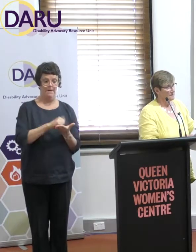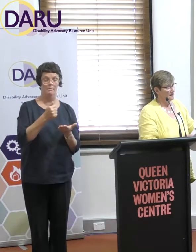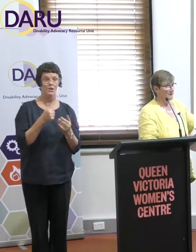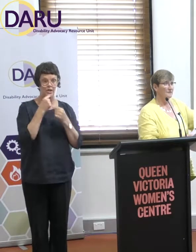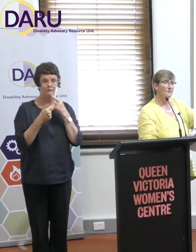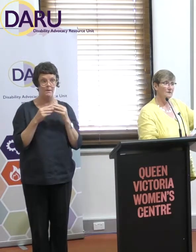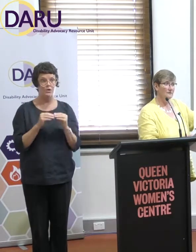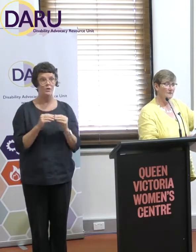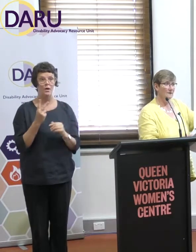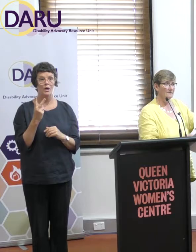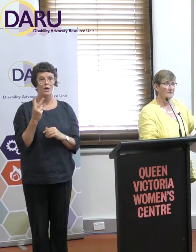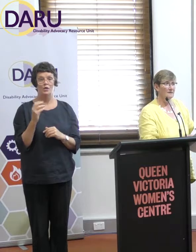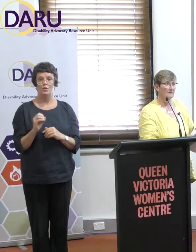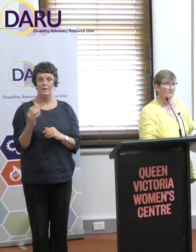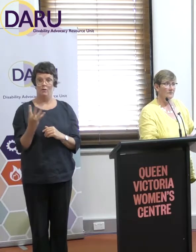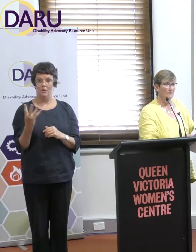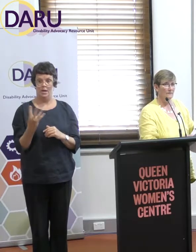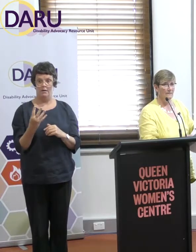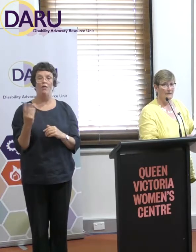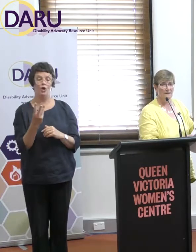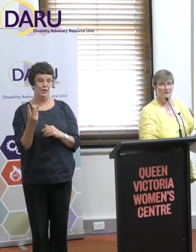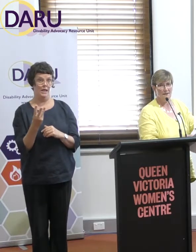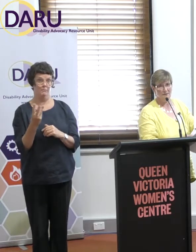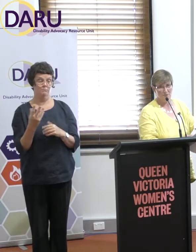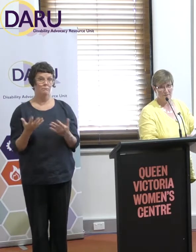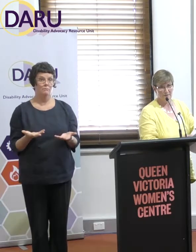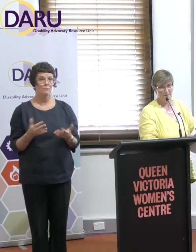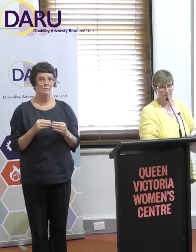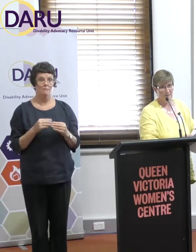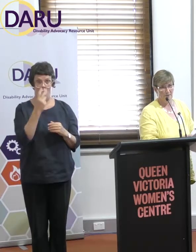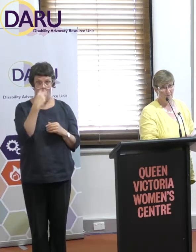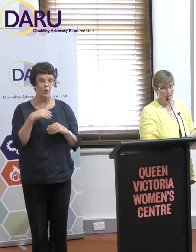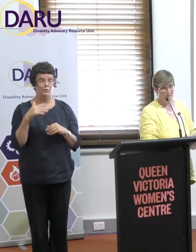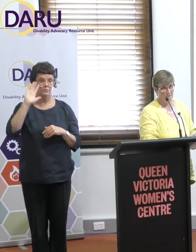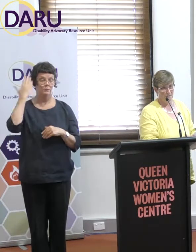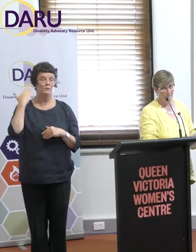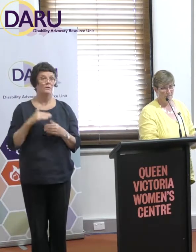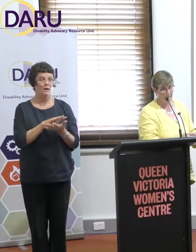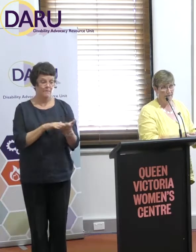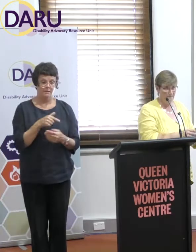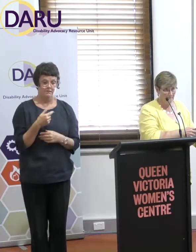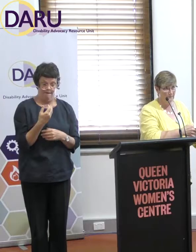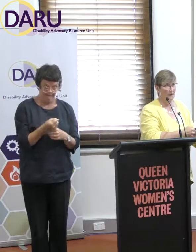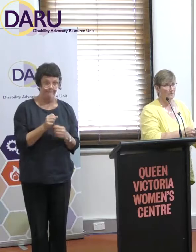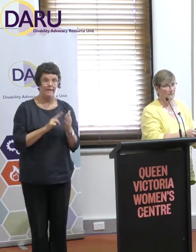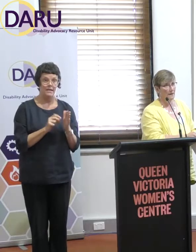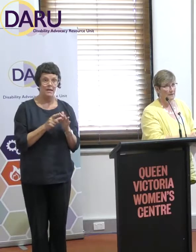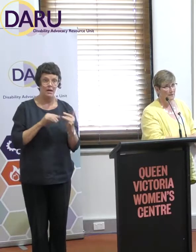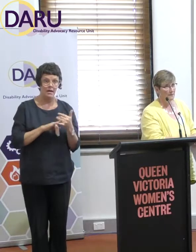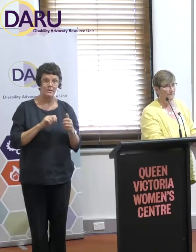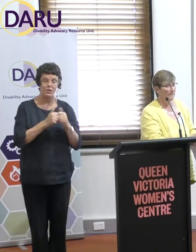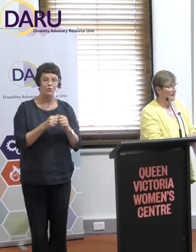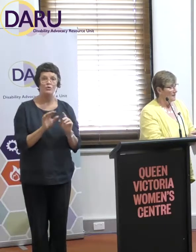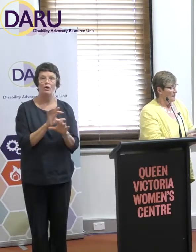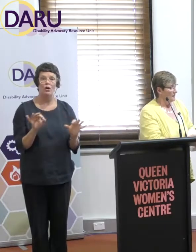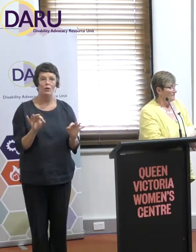they had to use. Now, that's a few years ago, and it means that there weren't very many NDIS issues, for instance, being looked into, being advocated on at